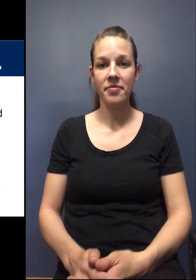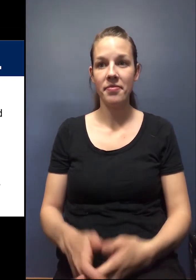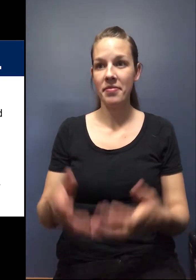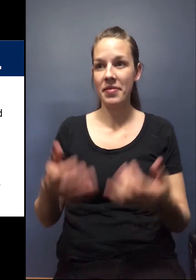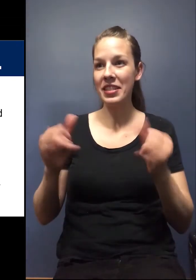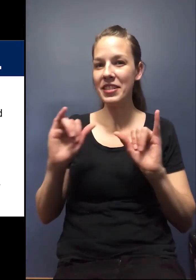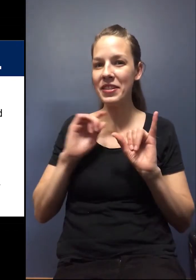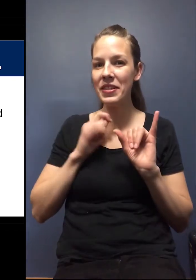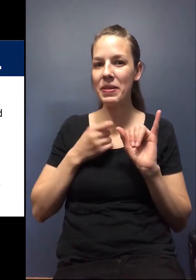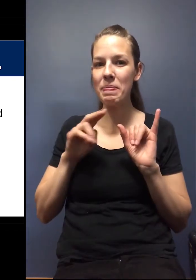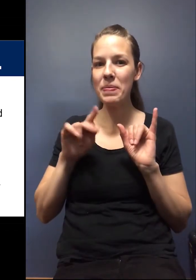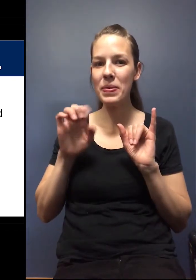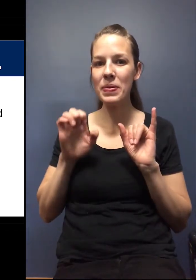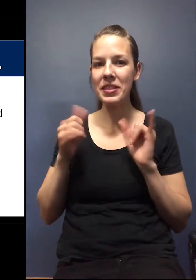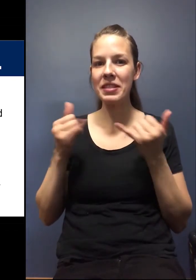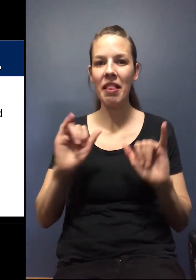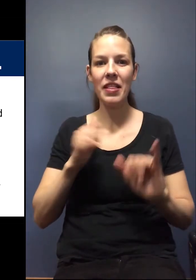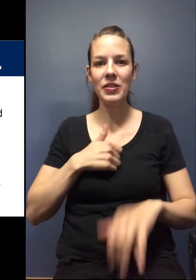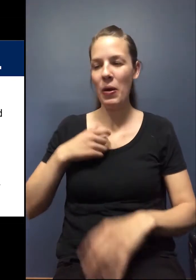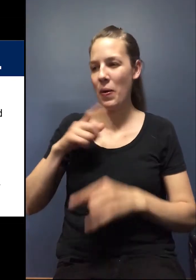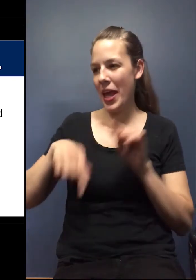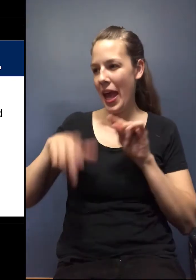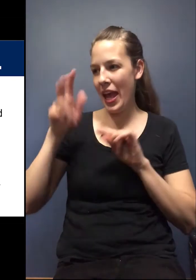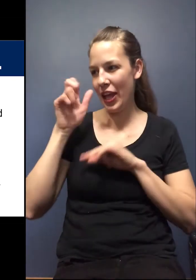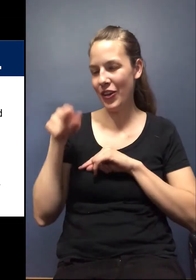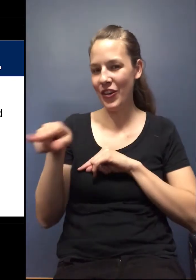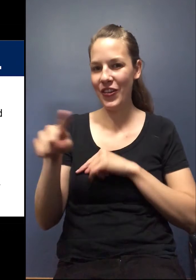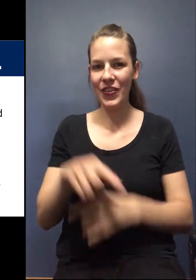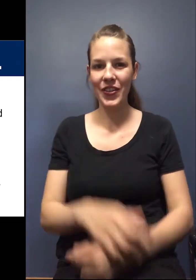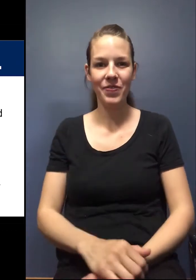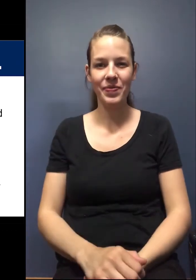You're still muted. Yeah. Sorry. We can't hear you.